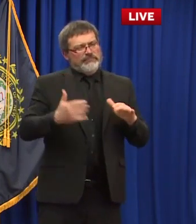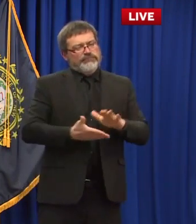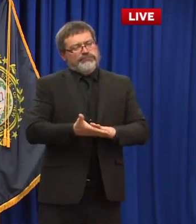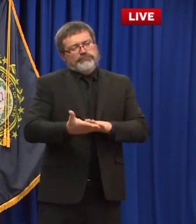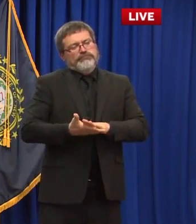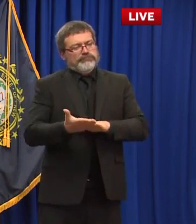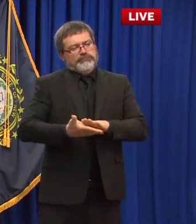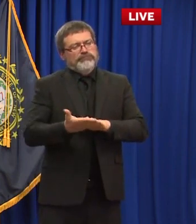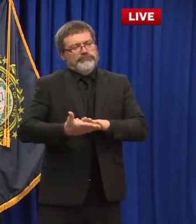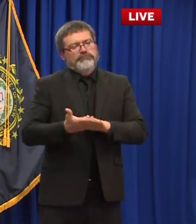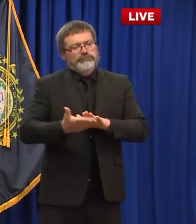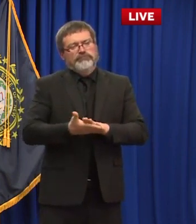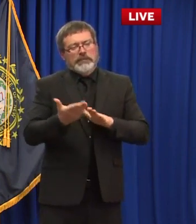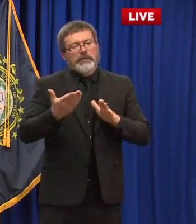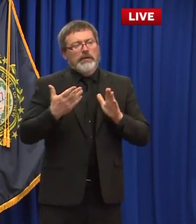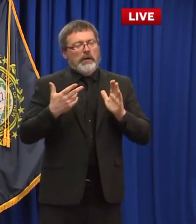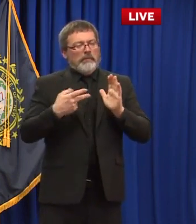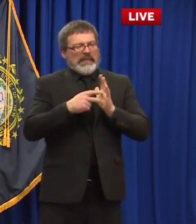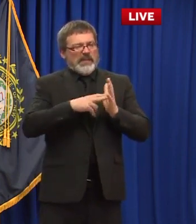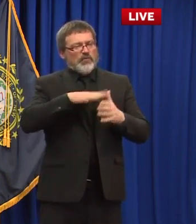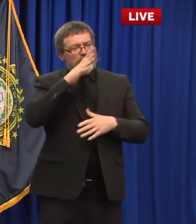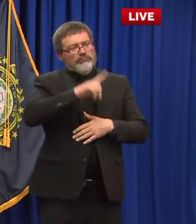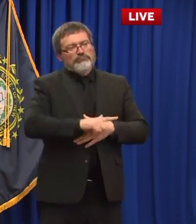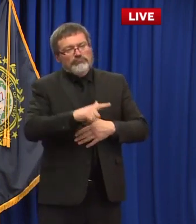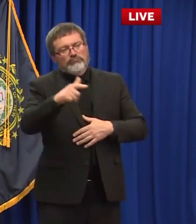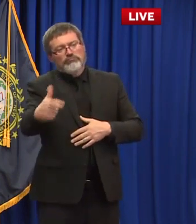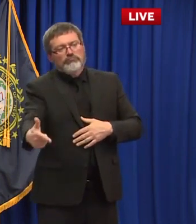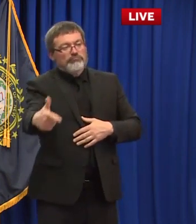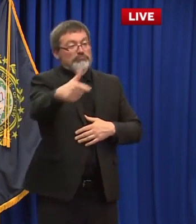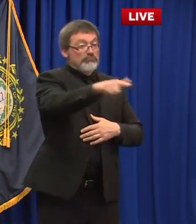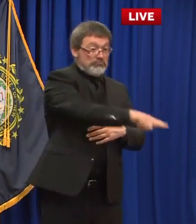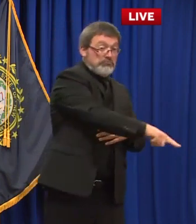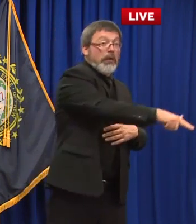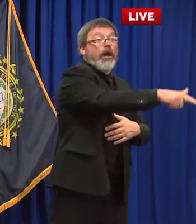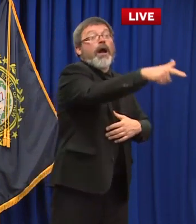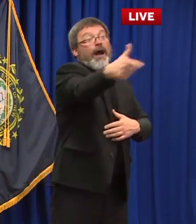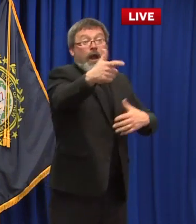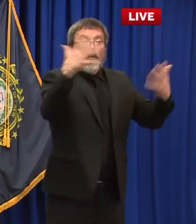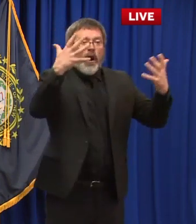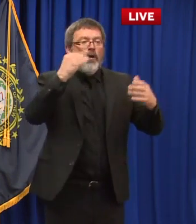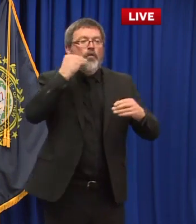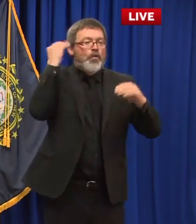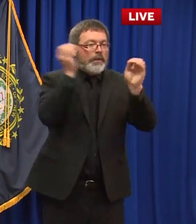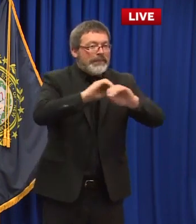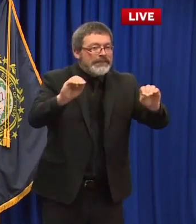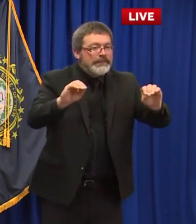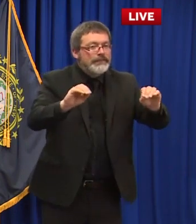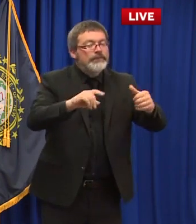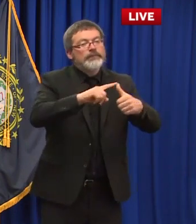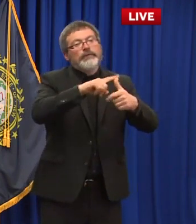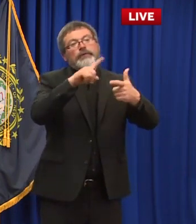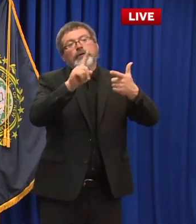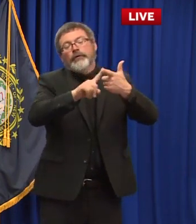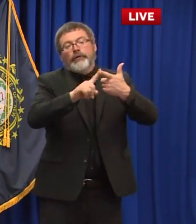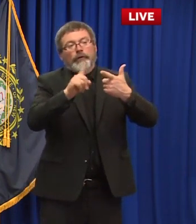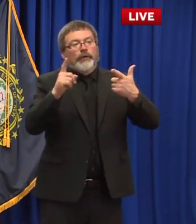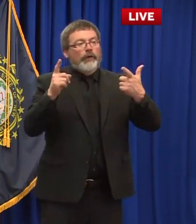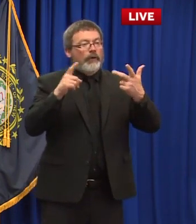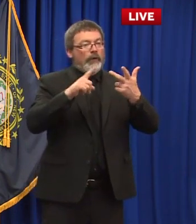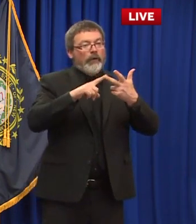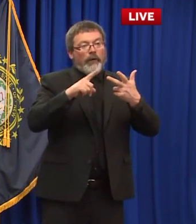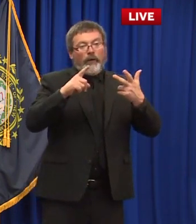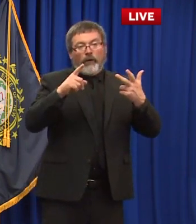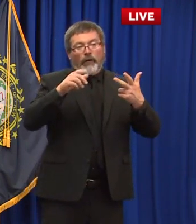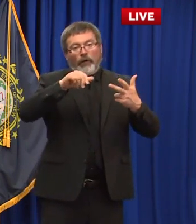homeless shelters people that are unsheltered in uh frequent homeless shelters um